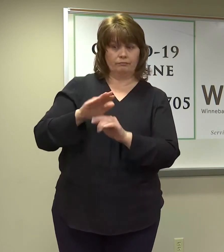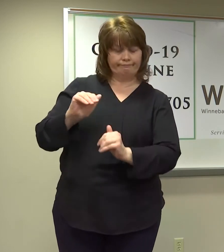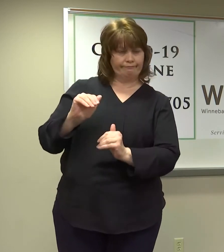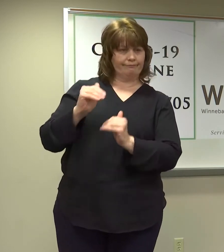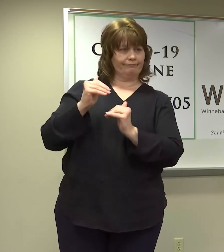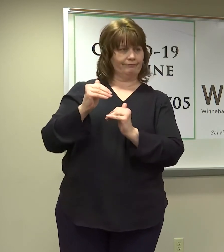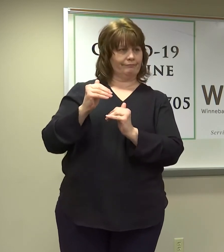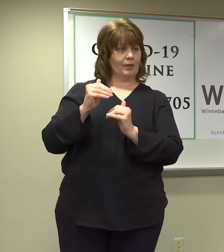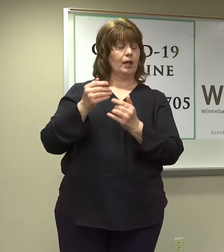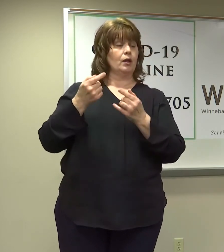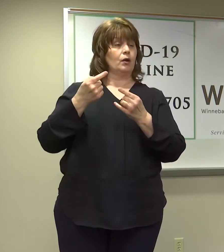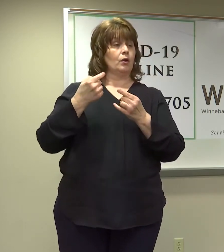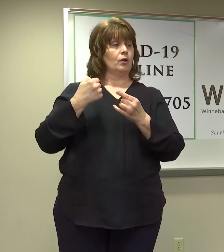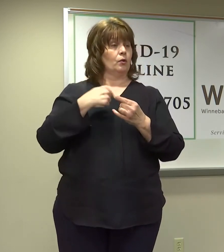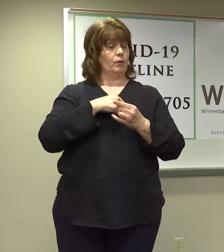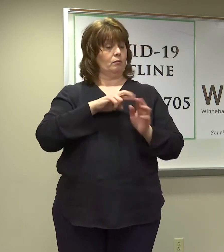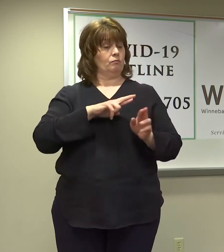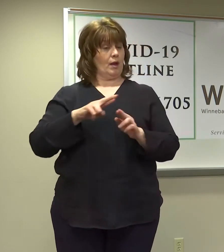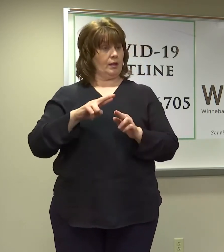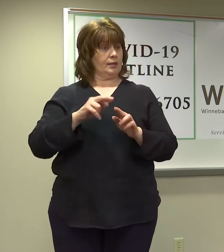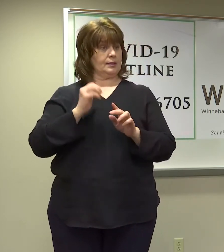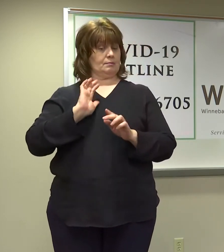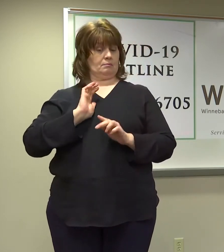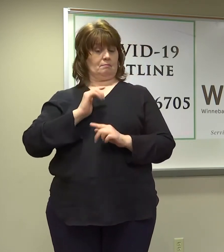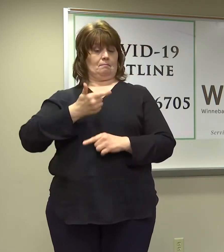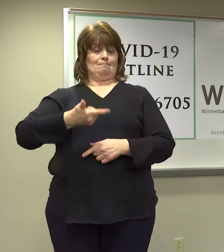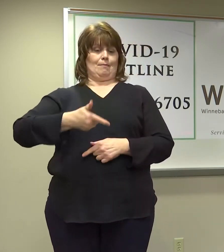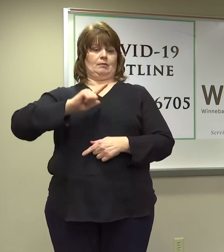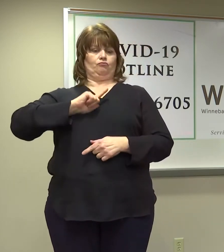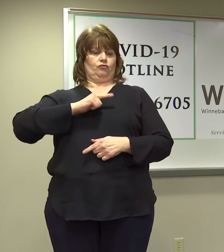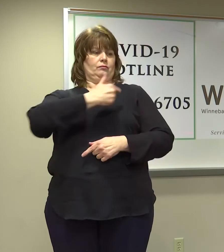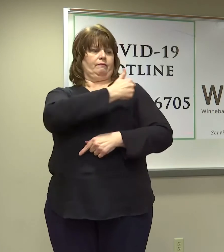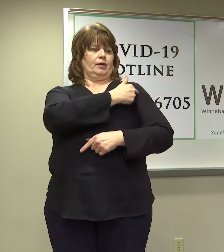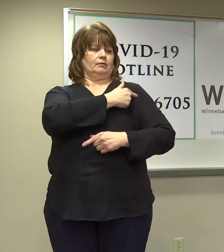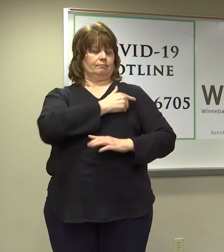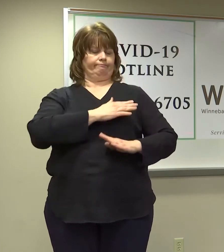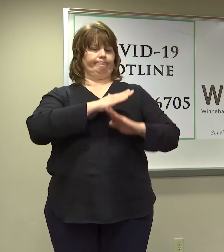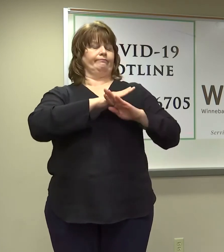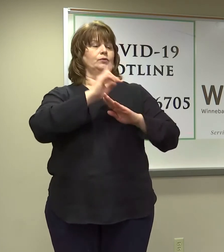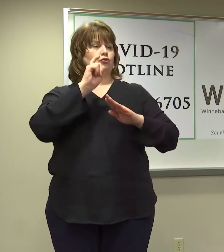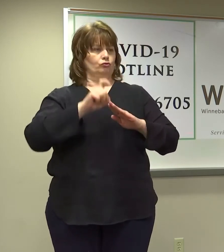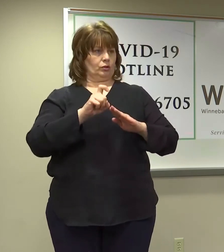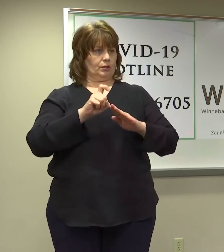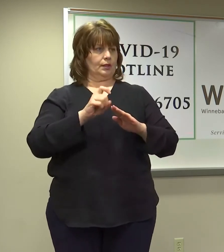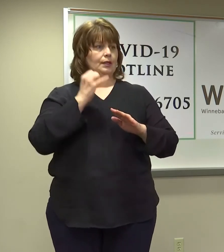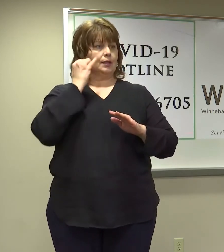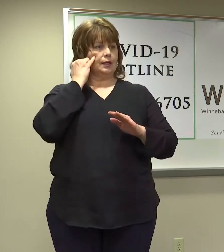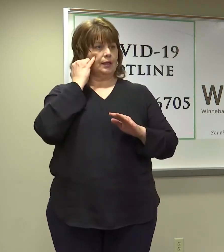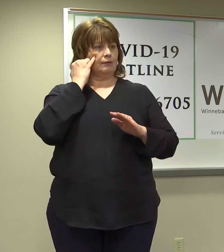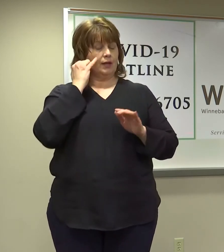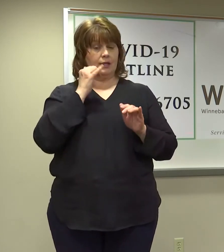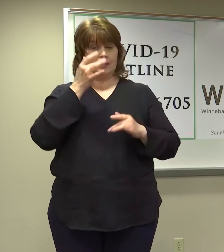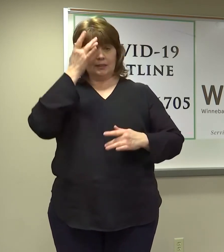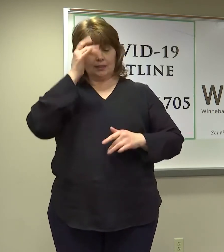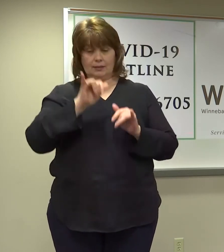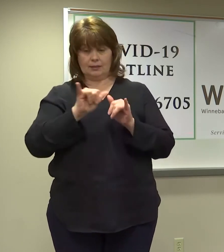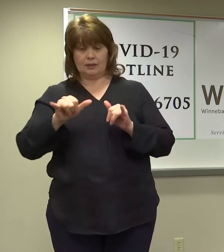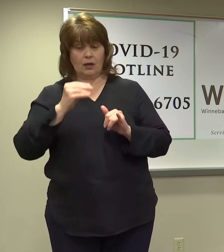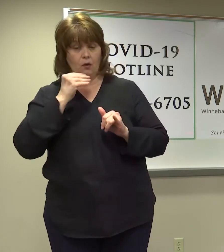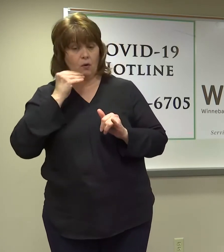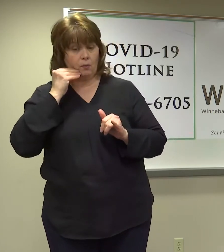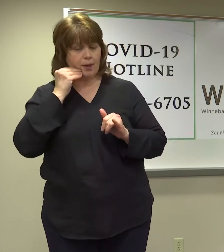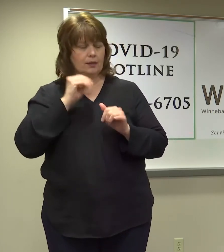get vaccinated when we're in the appropriate phase if we choose to vaccinate, stay home if we are sick, and continue hand washing.